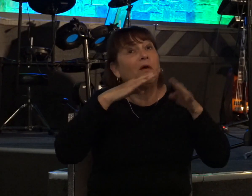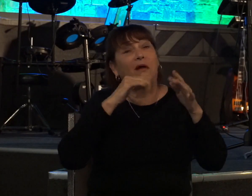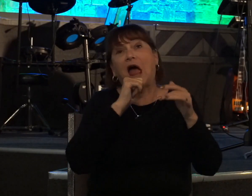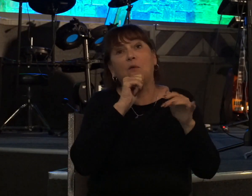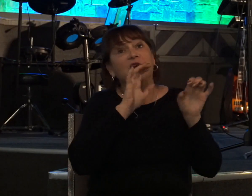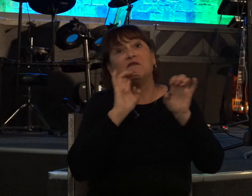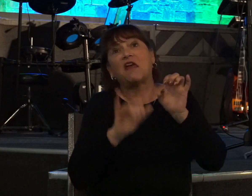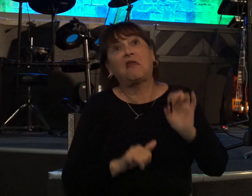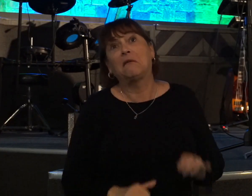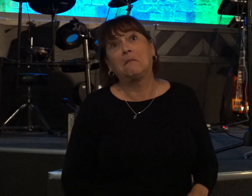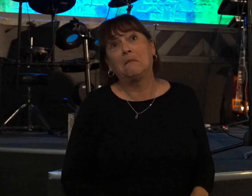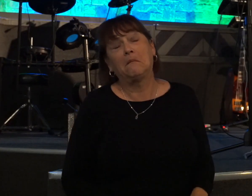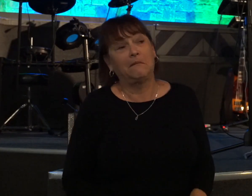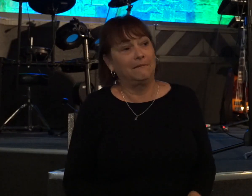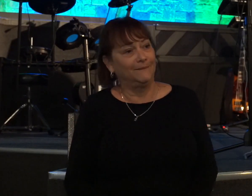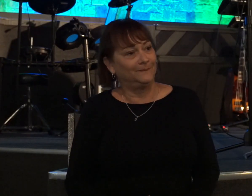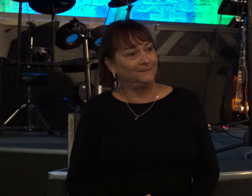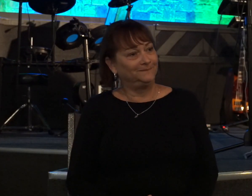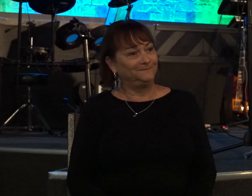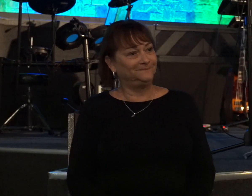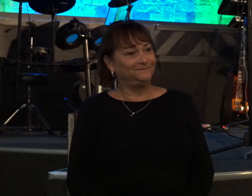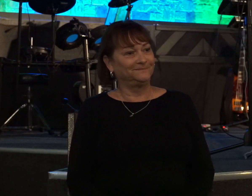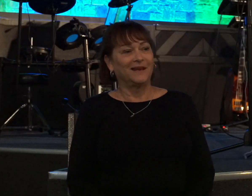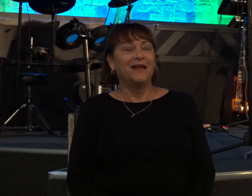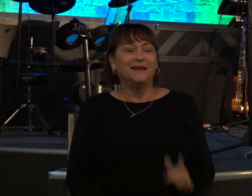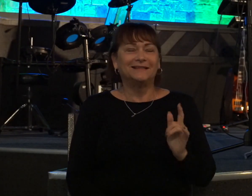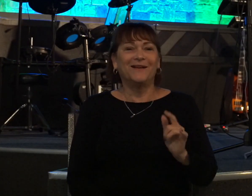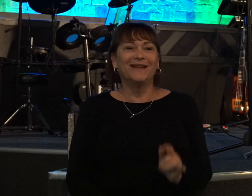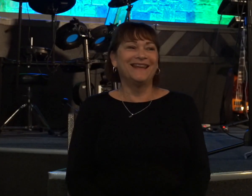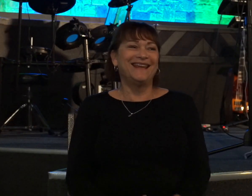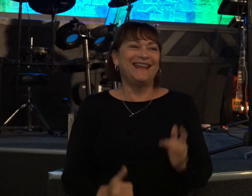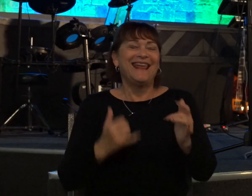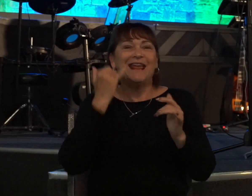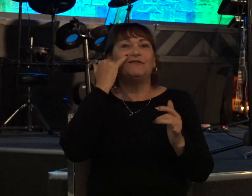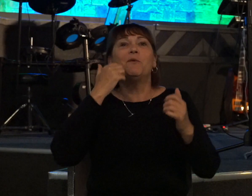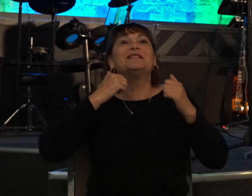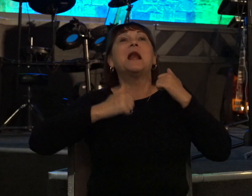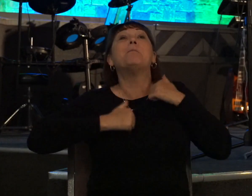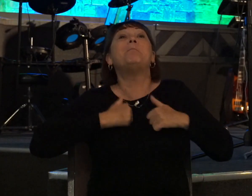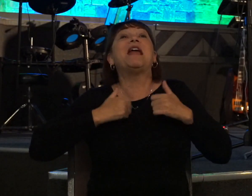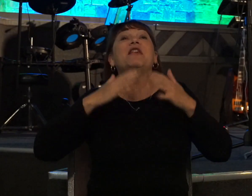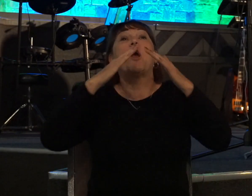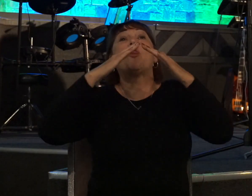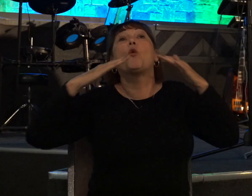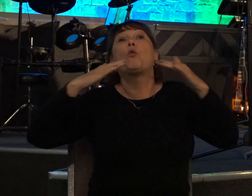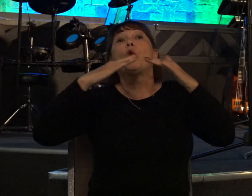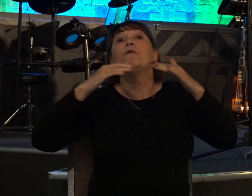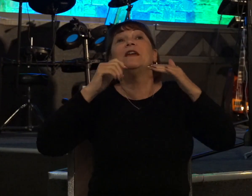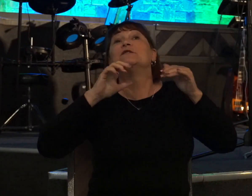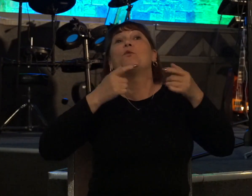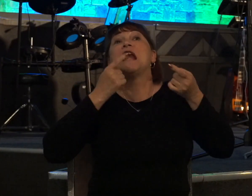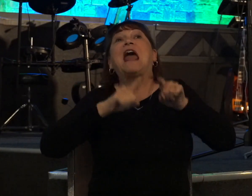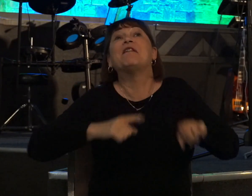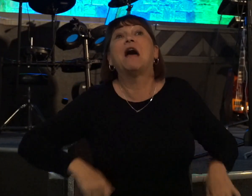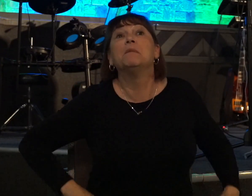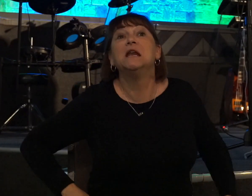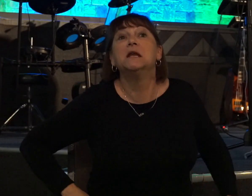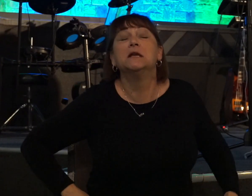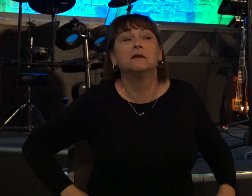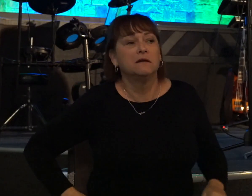well lord if she hadn't been bathing on the roof then none of this would have happened well lord i was just